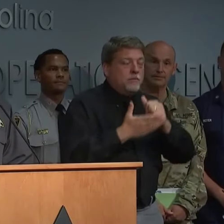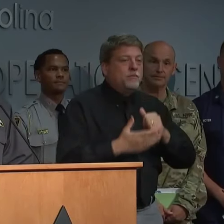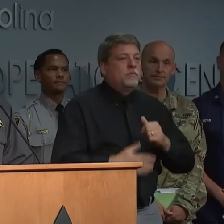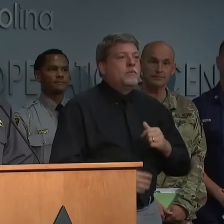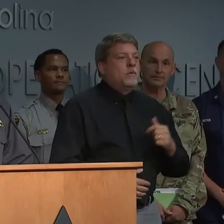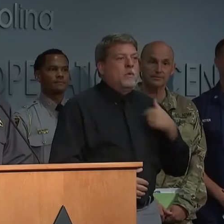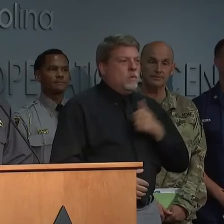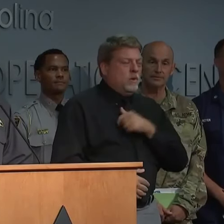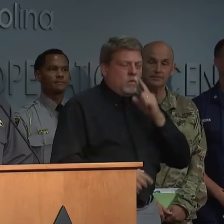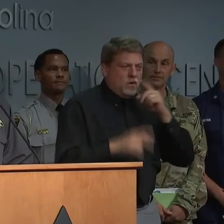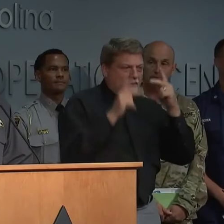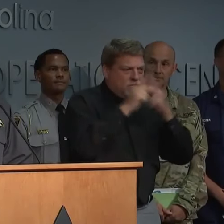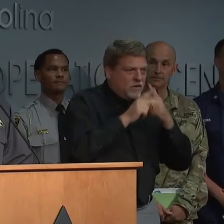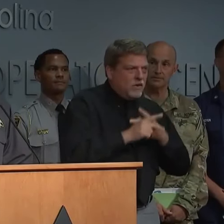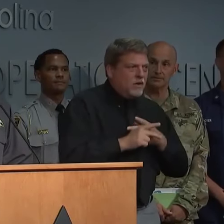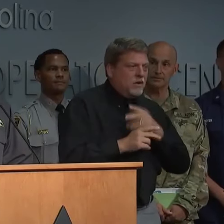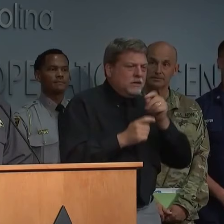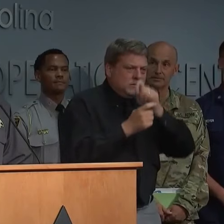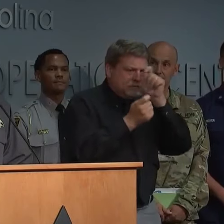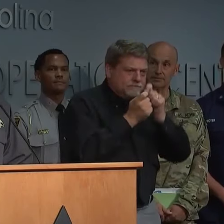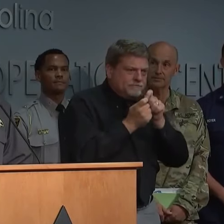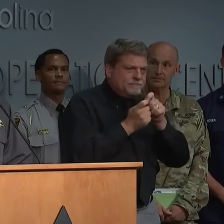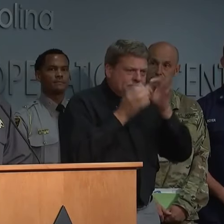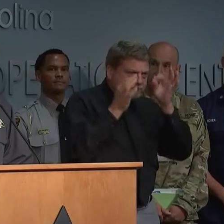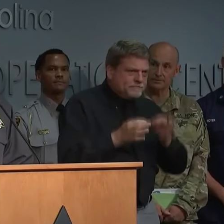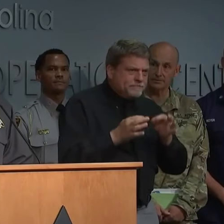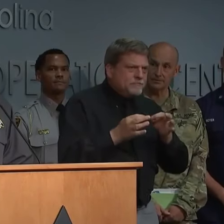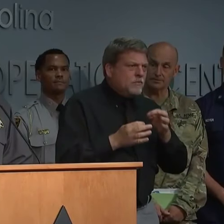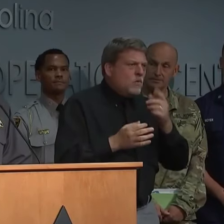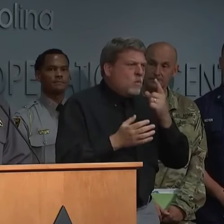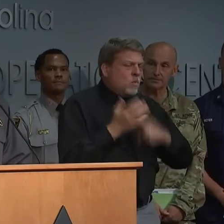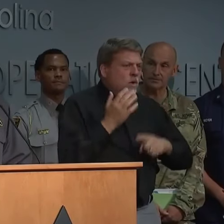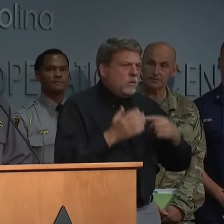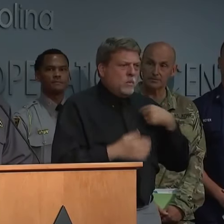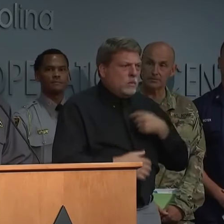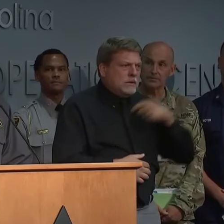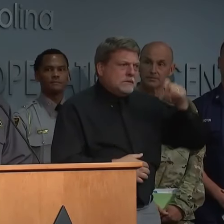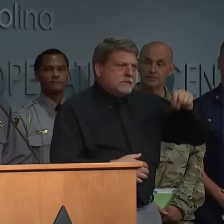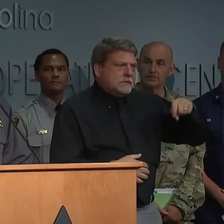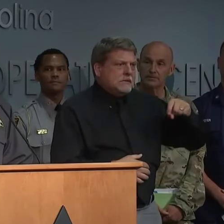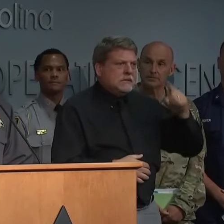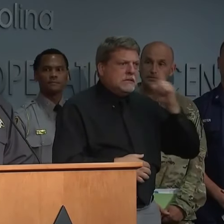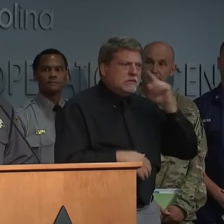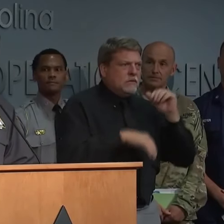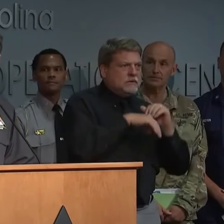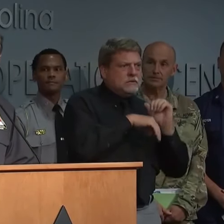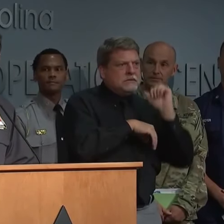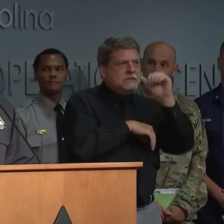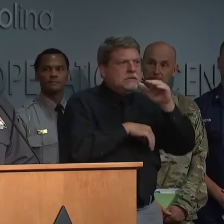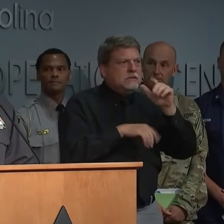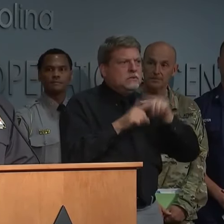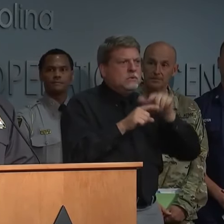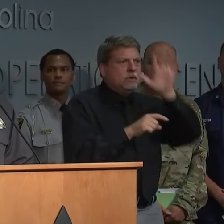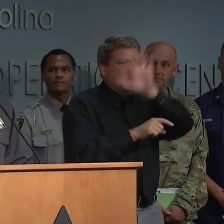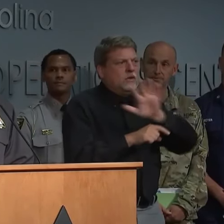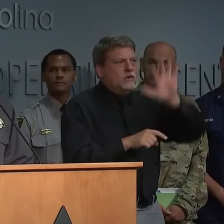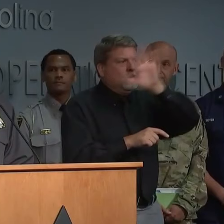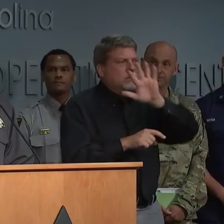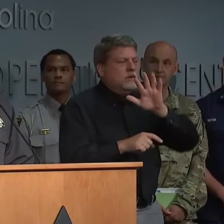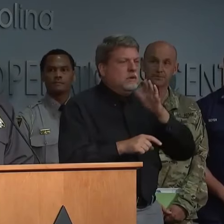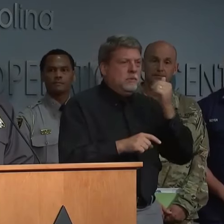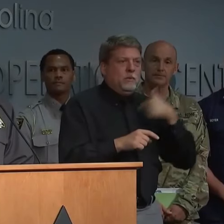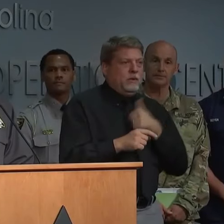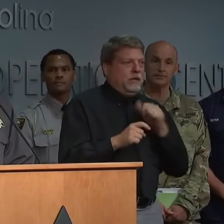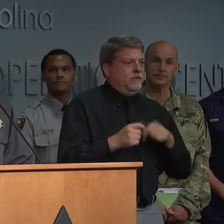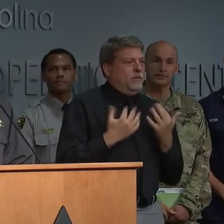the assets and the personnel that we need depending on the threat that is